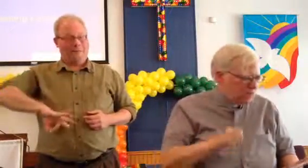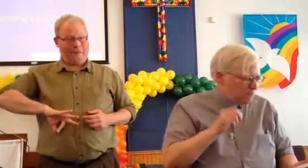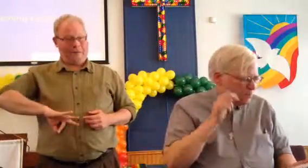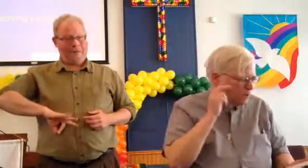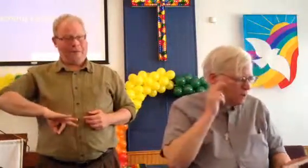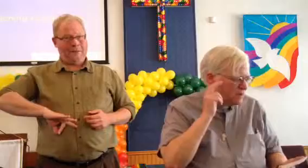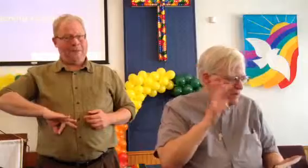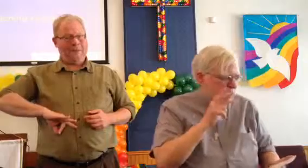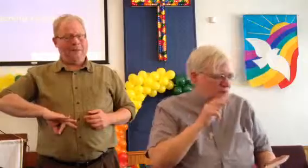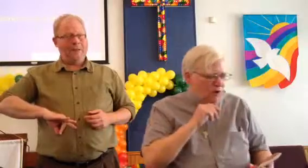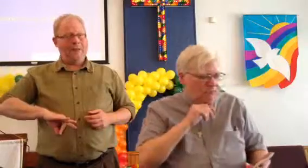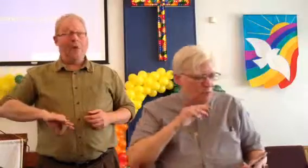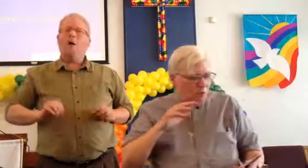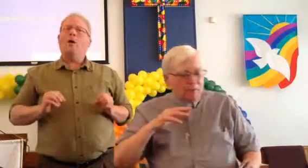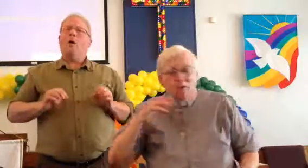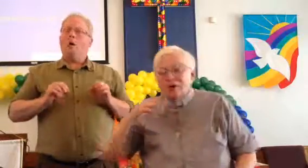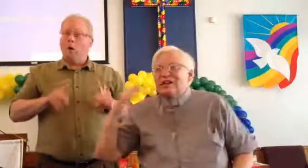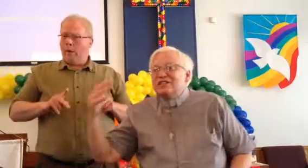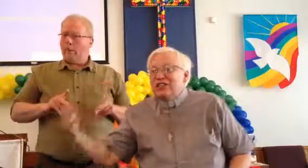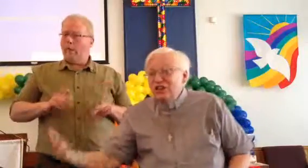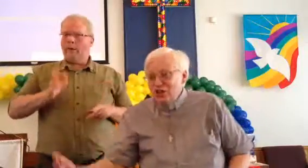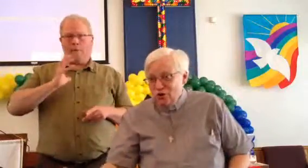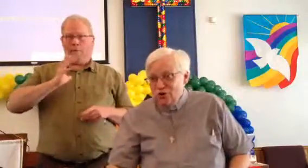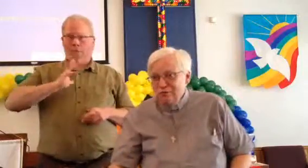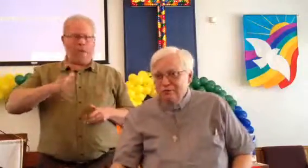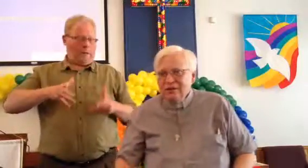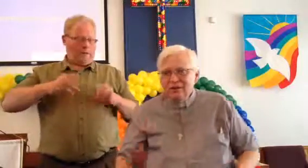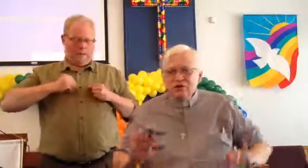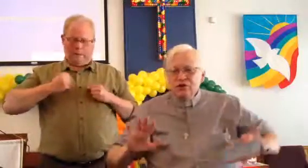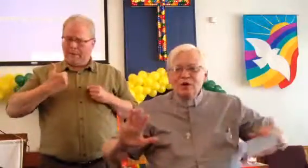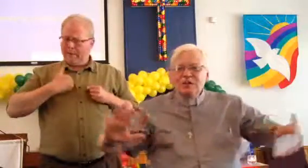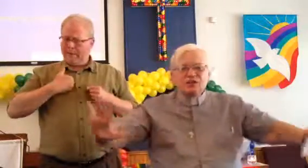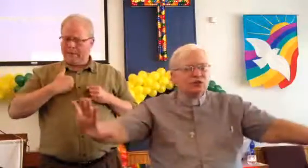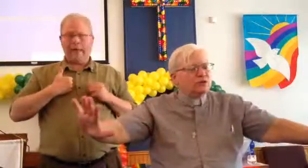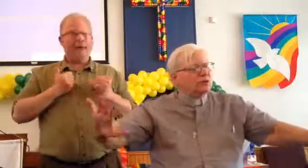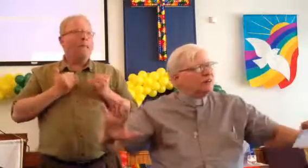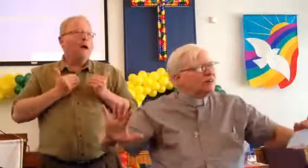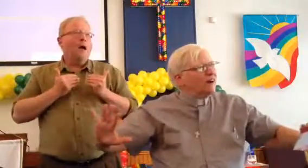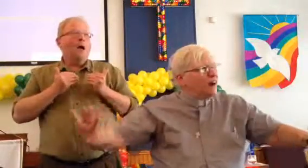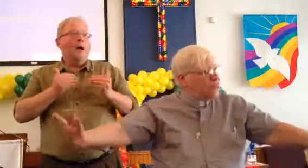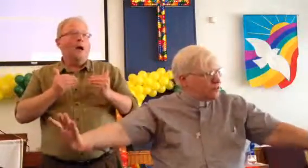we begin or continue to exclude others.